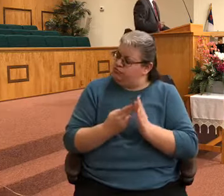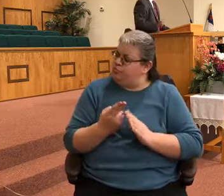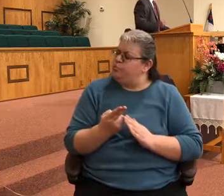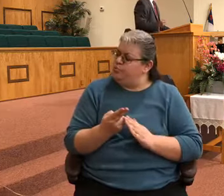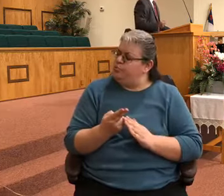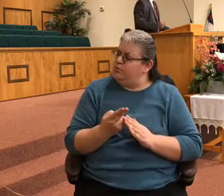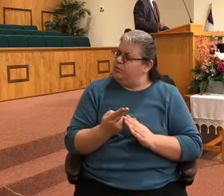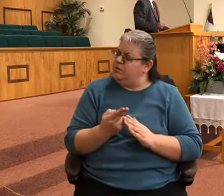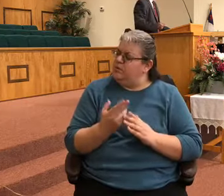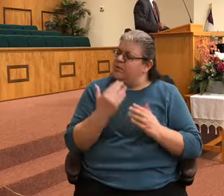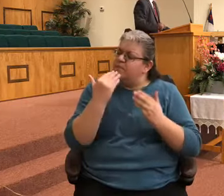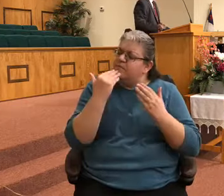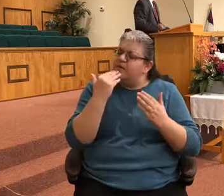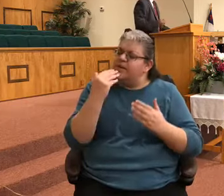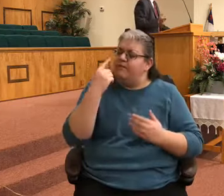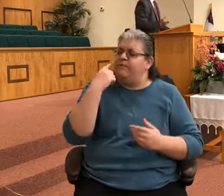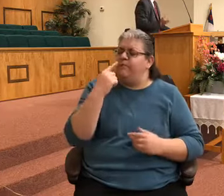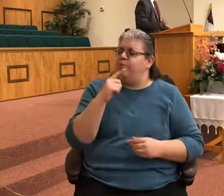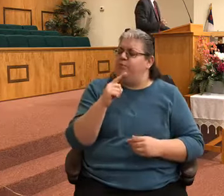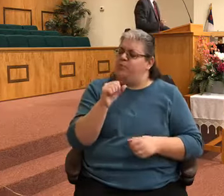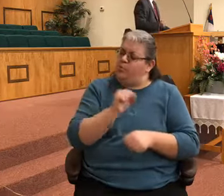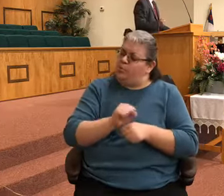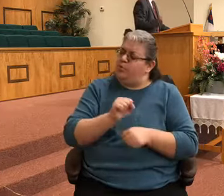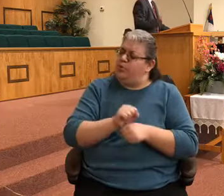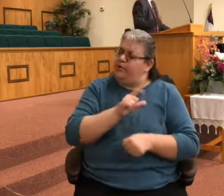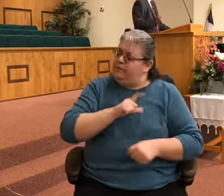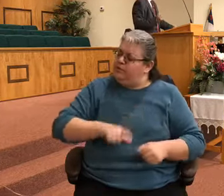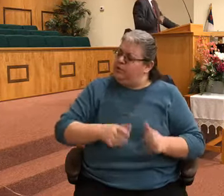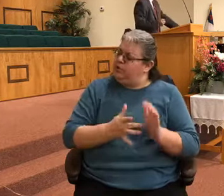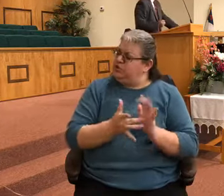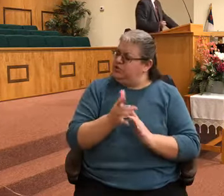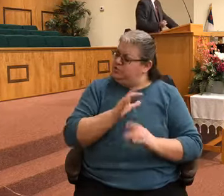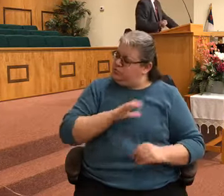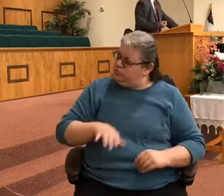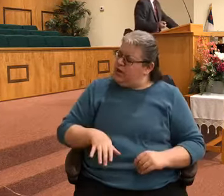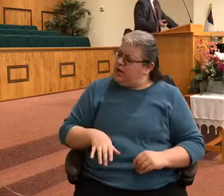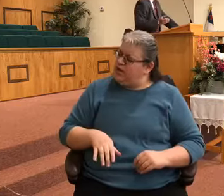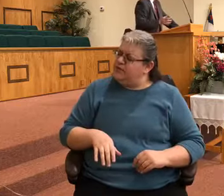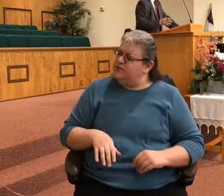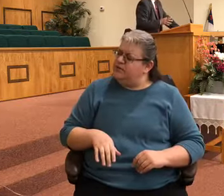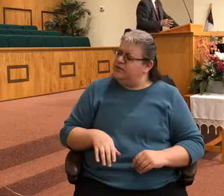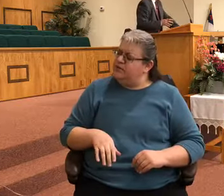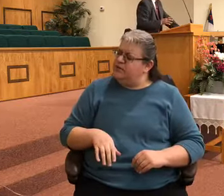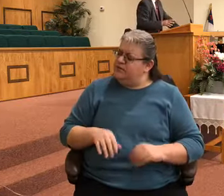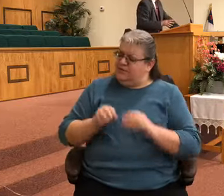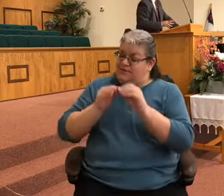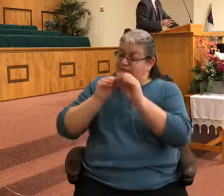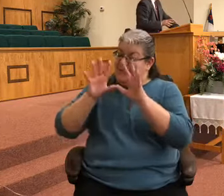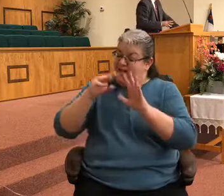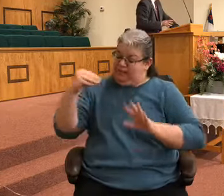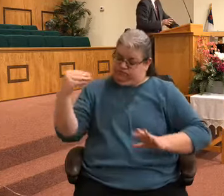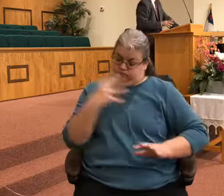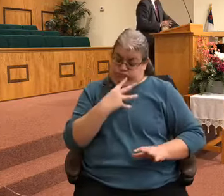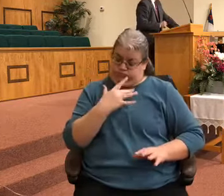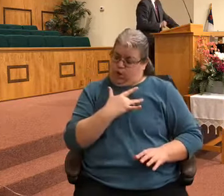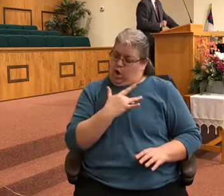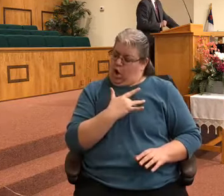of the Lord Jesus Christ. Who shines the light on our hearts. And allows us to get a better understanding of the Old Testament.